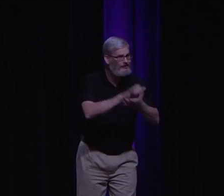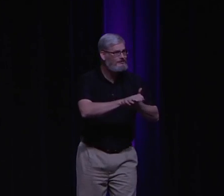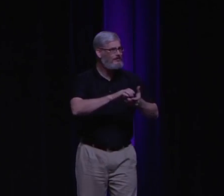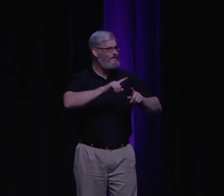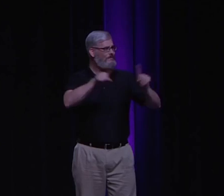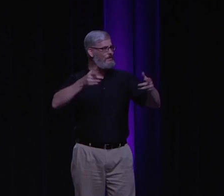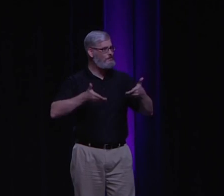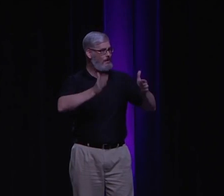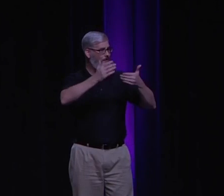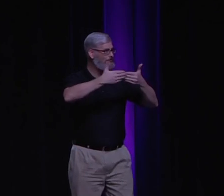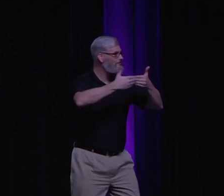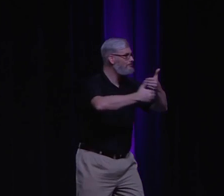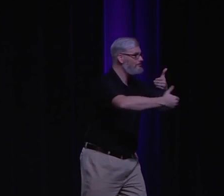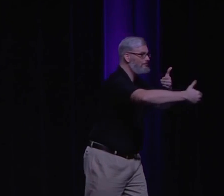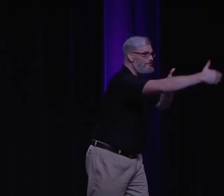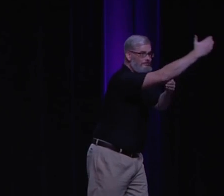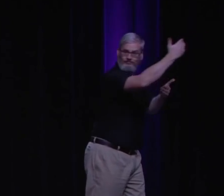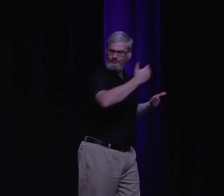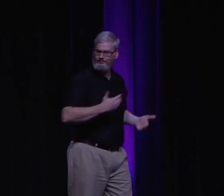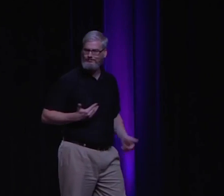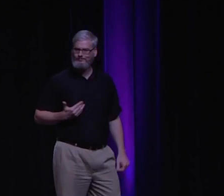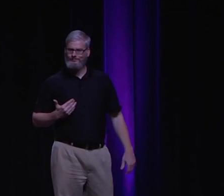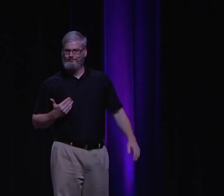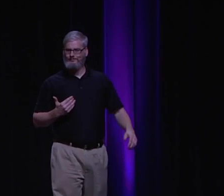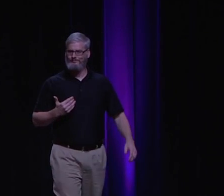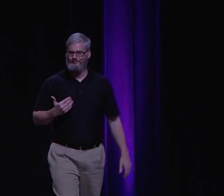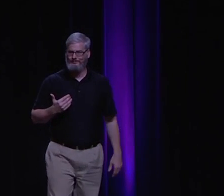a different belief system, a different future.